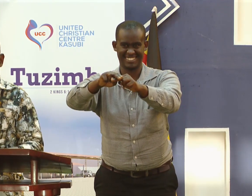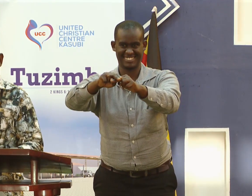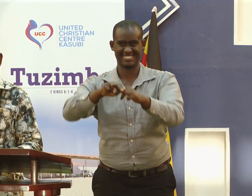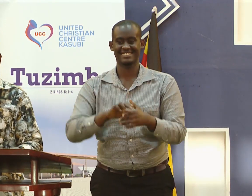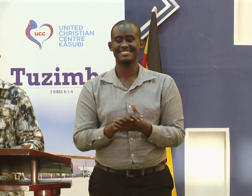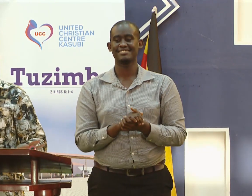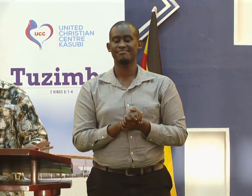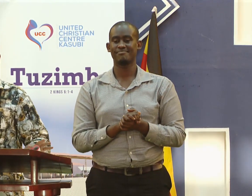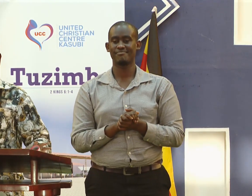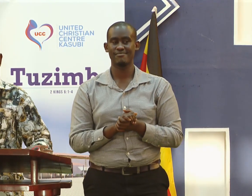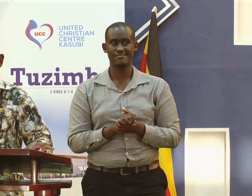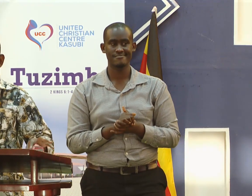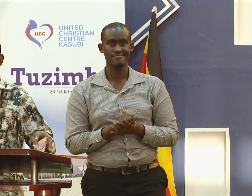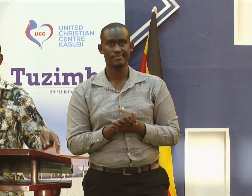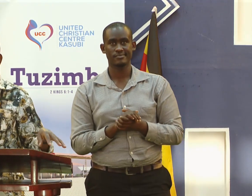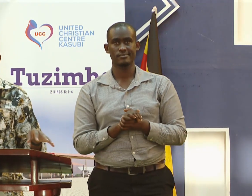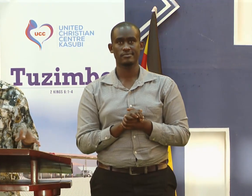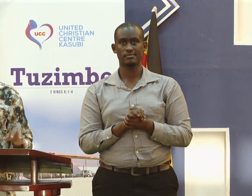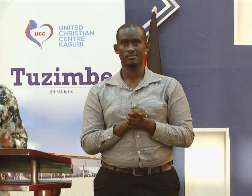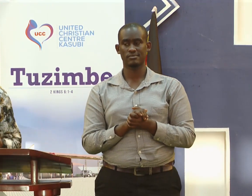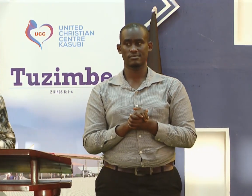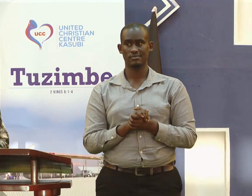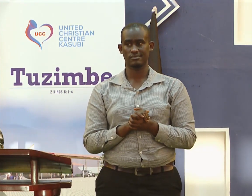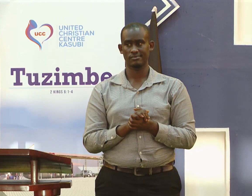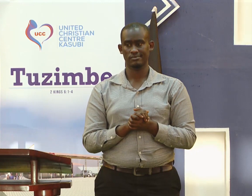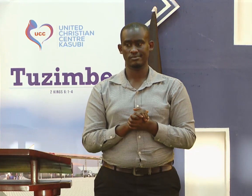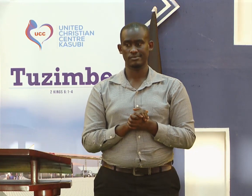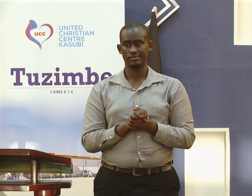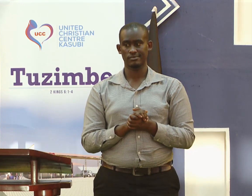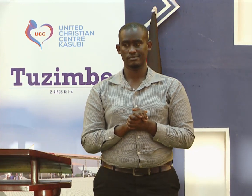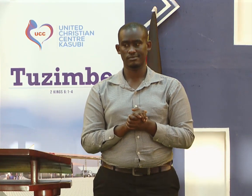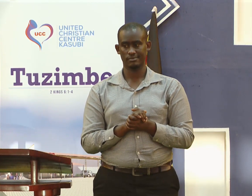Let me request those here to take your seats because you'll get tired.